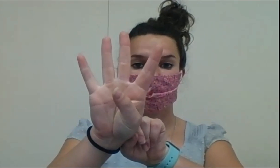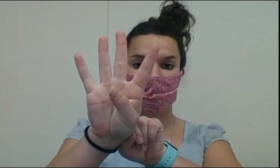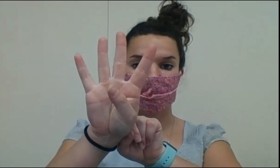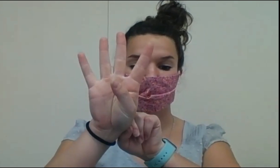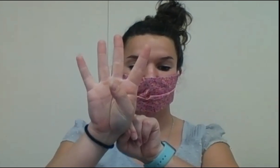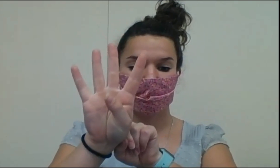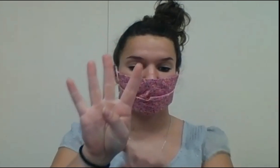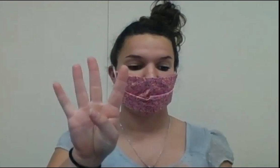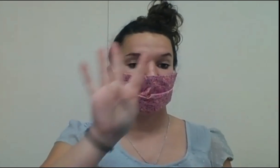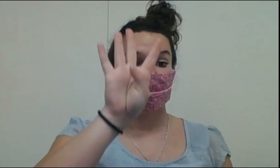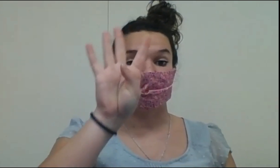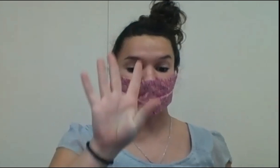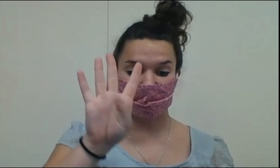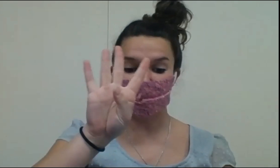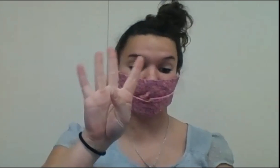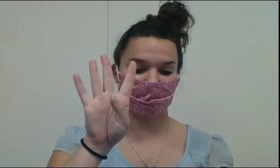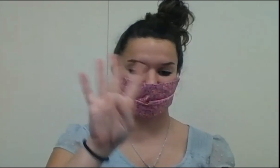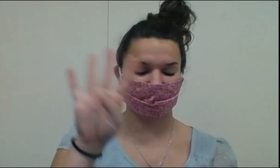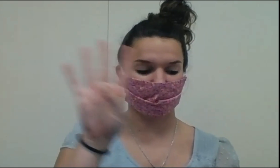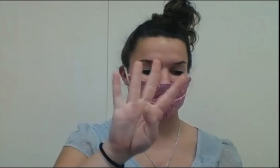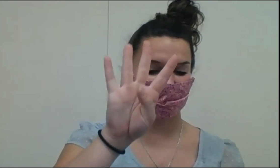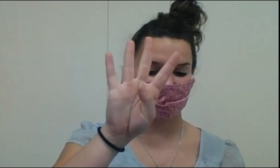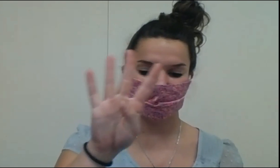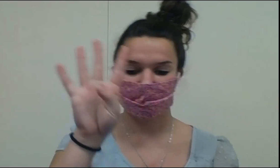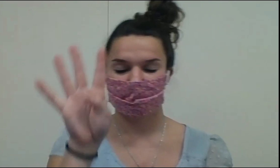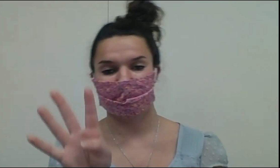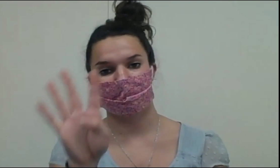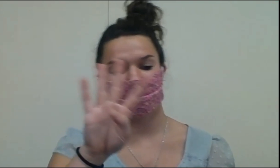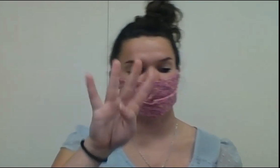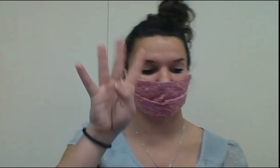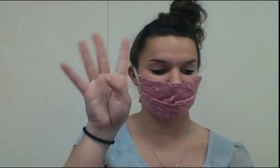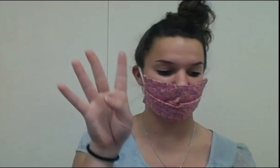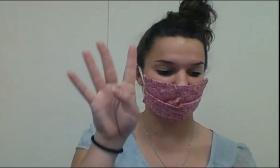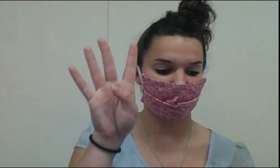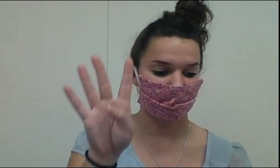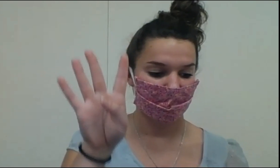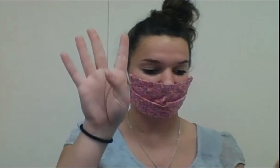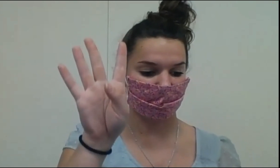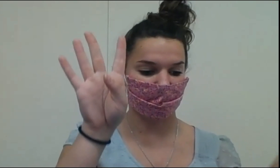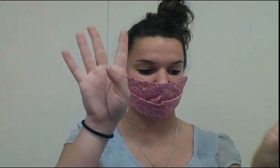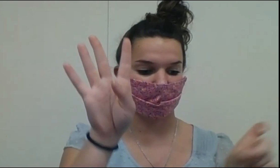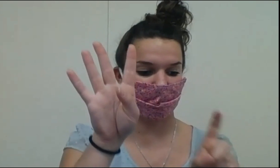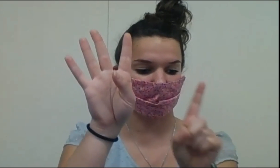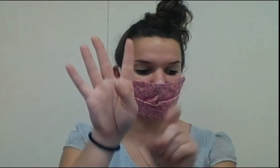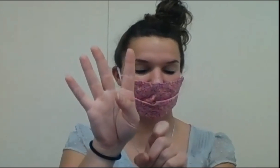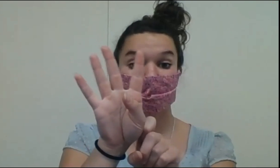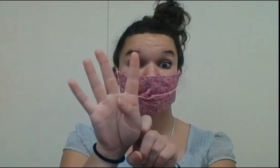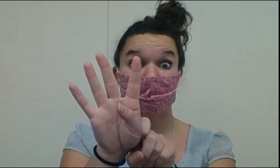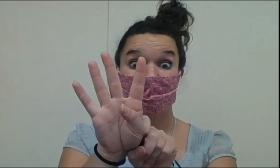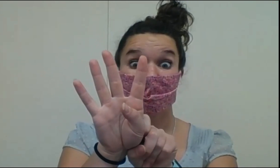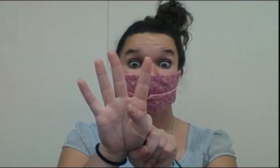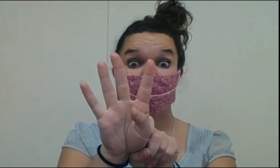four. Four little bears found a honey hive. Along came